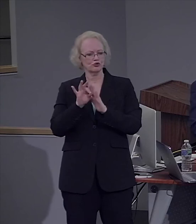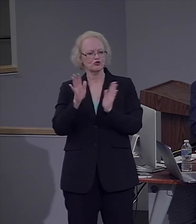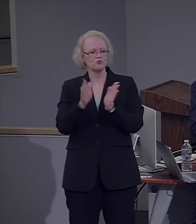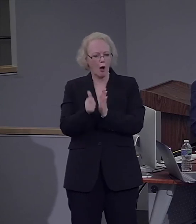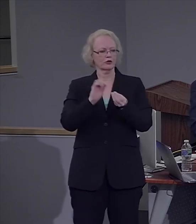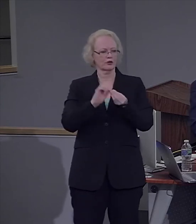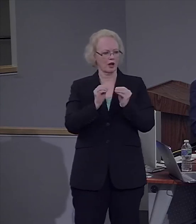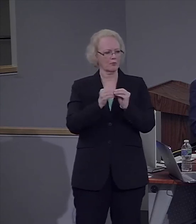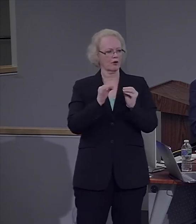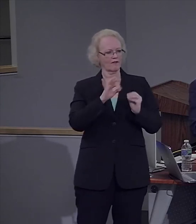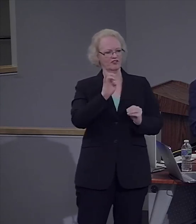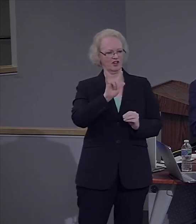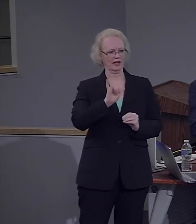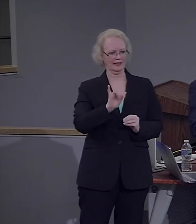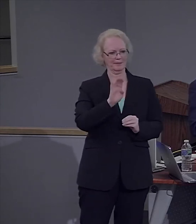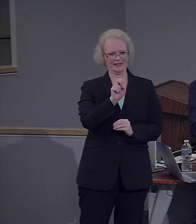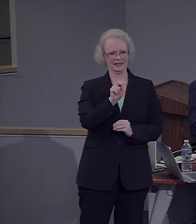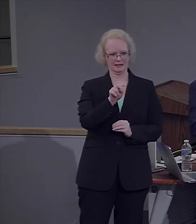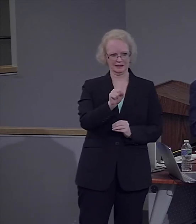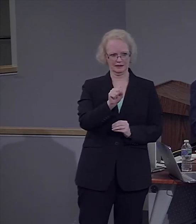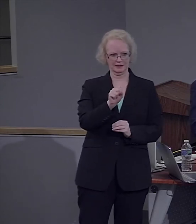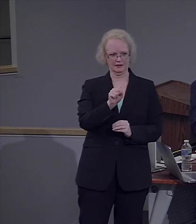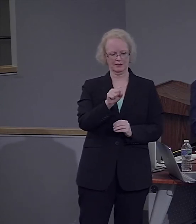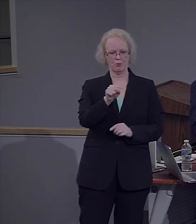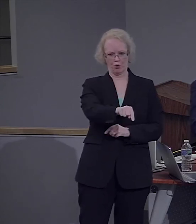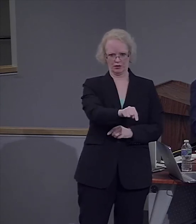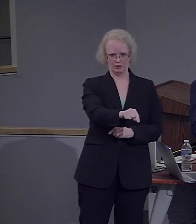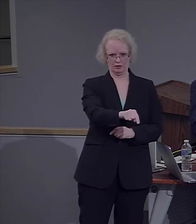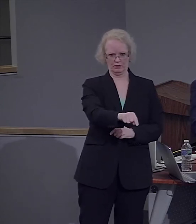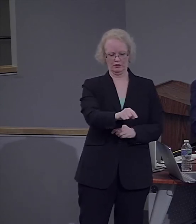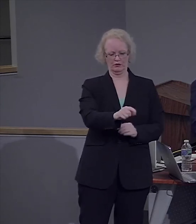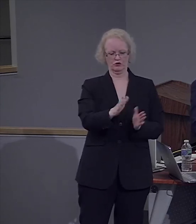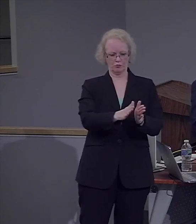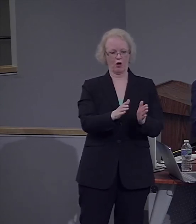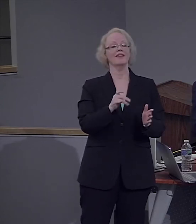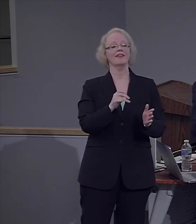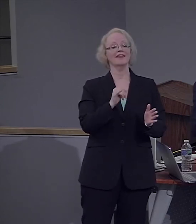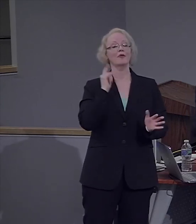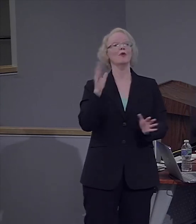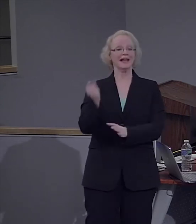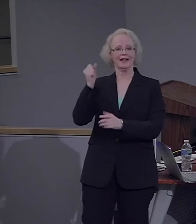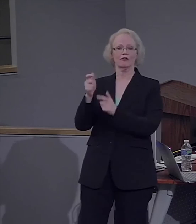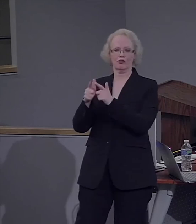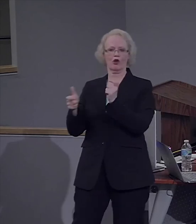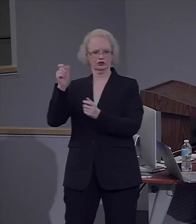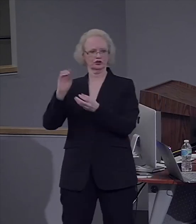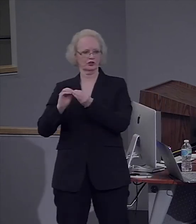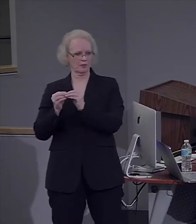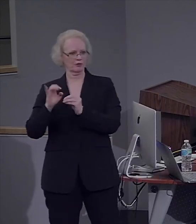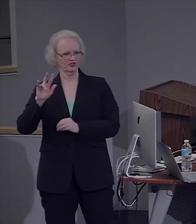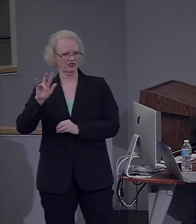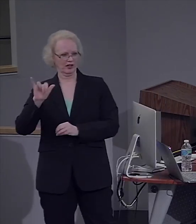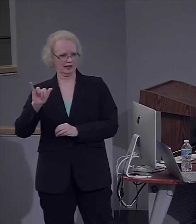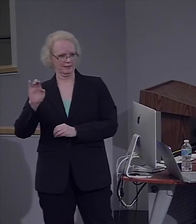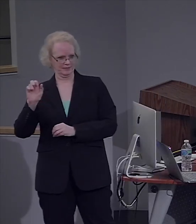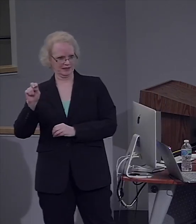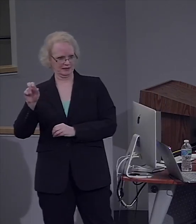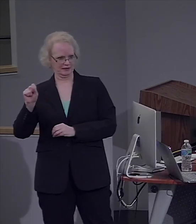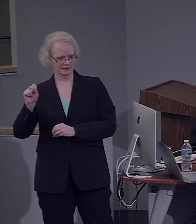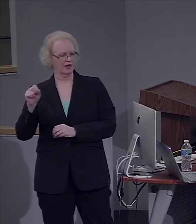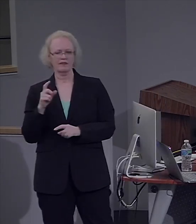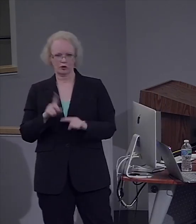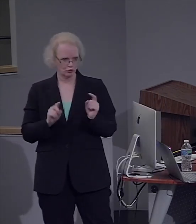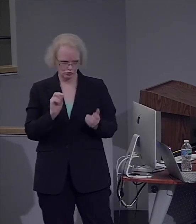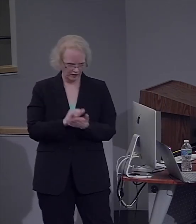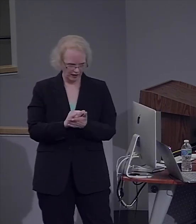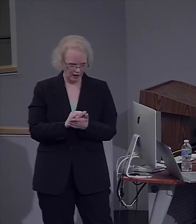for them and point to the small number of jelly beans in order to get the larger number of jelly beans, okay? Then they couldn't do it unless